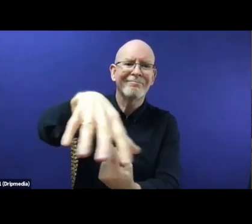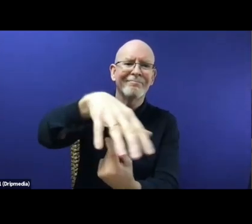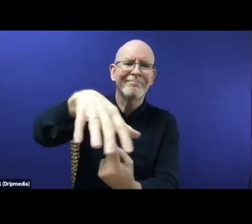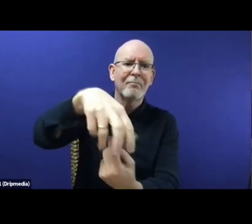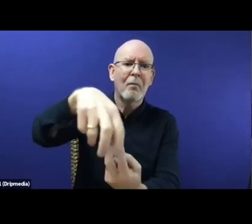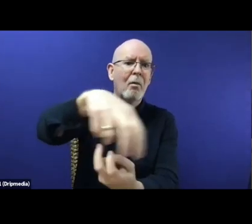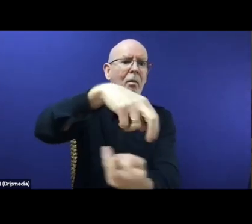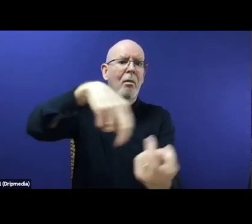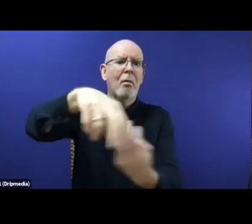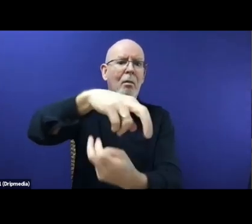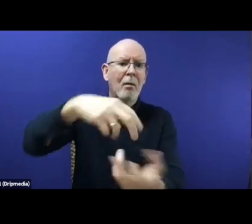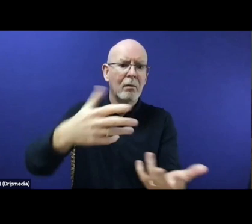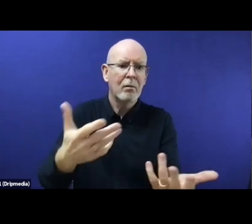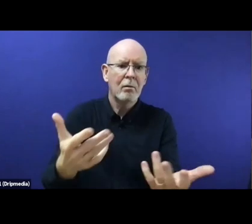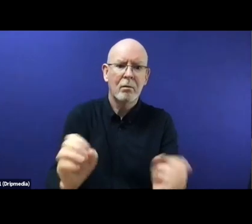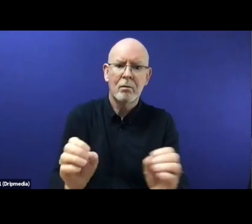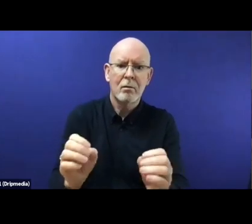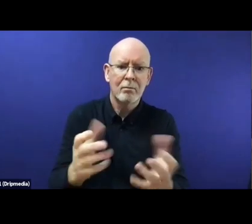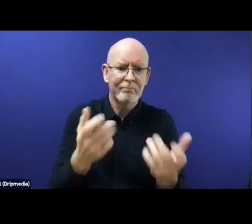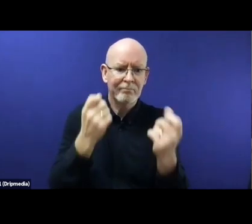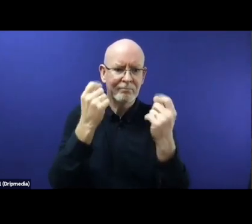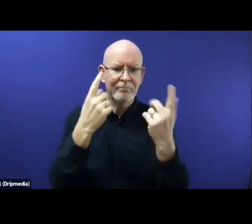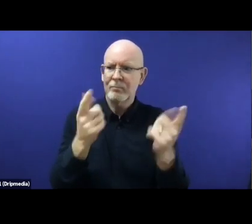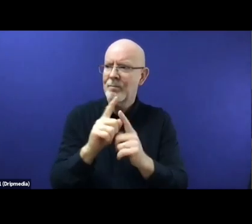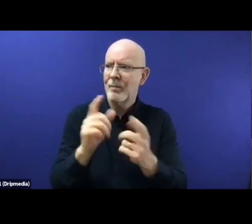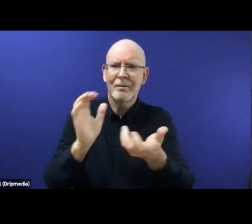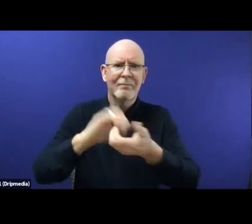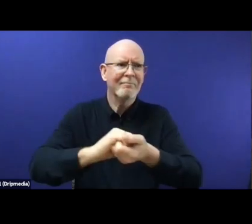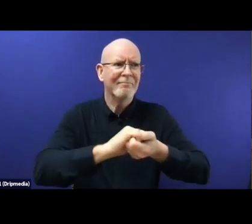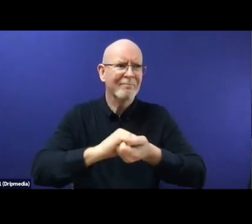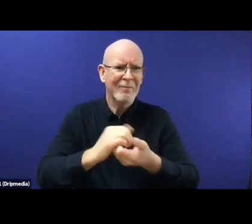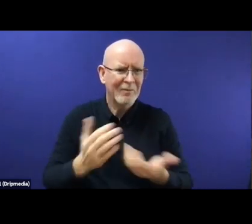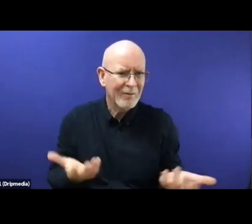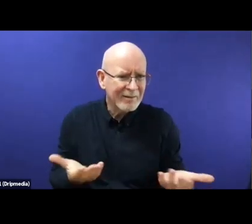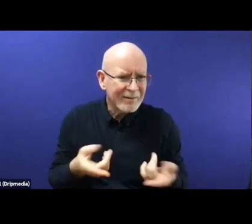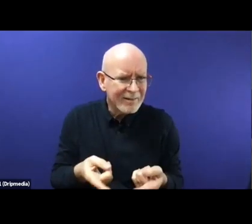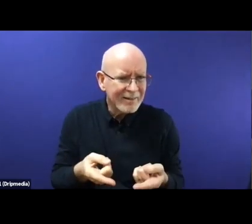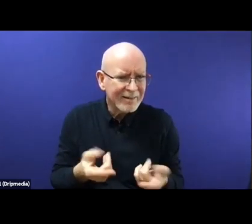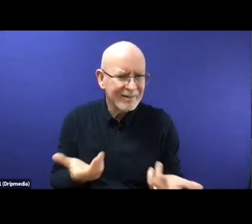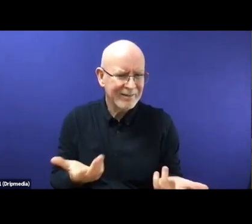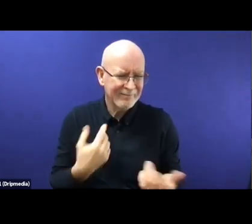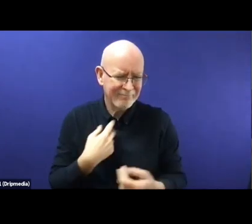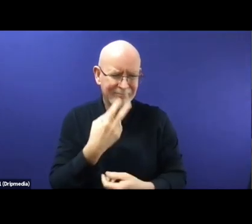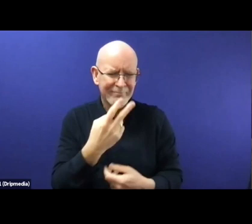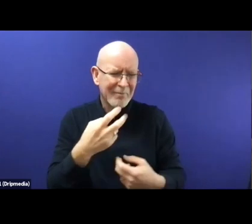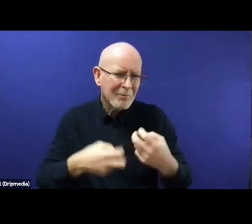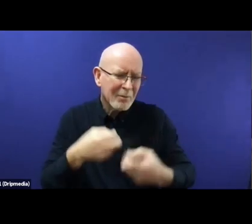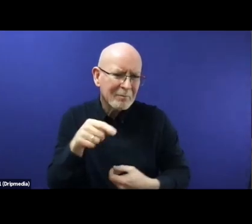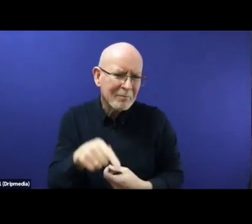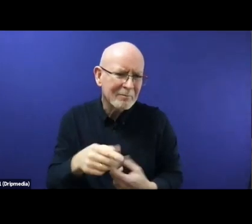which is a central theme of the Global Compact on Refugees. Solidarity should be about protecting refugees and protecting displaced